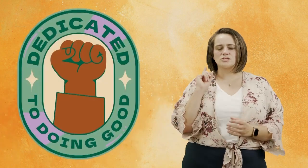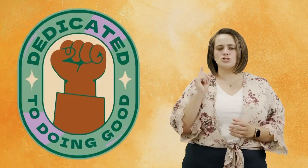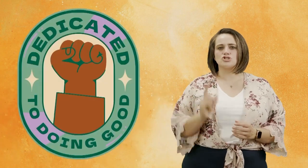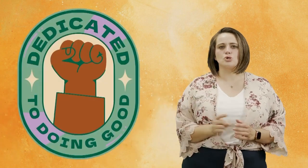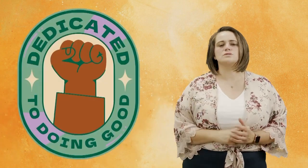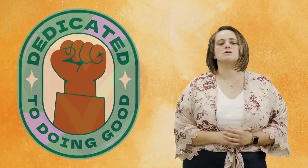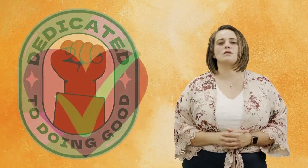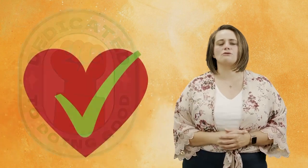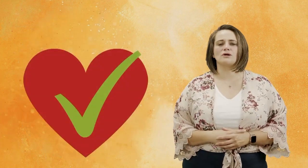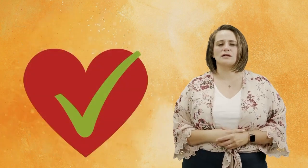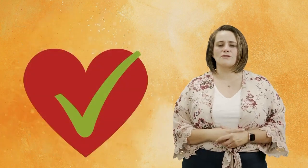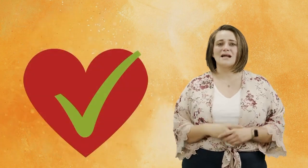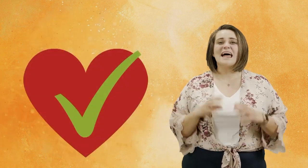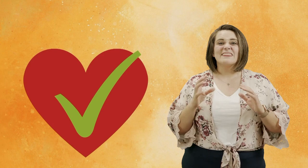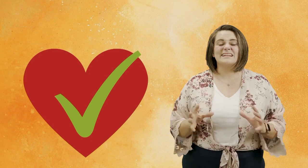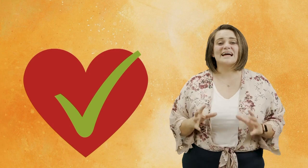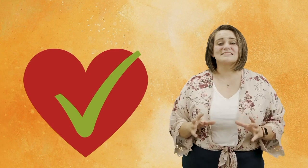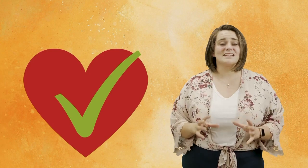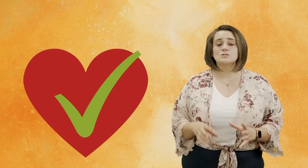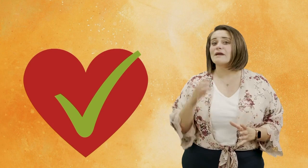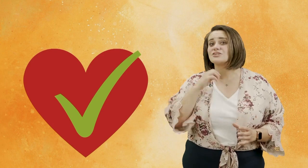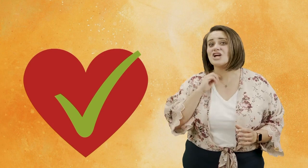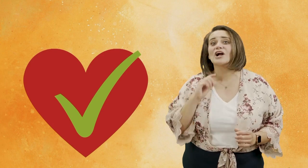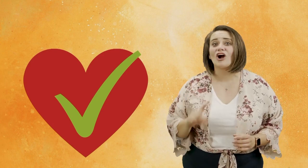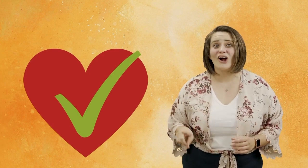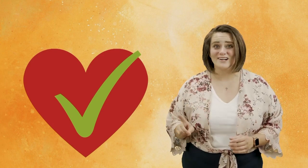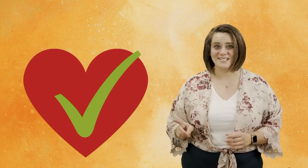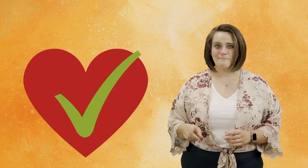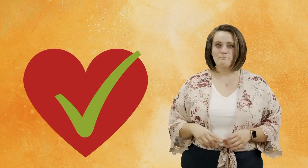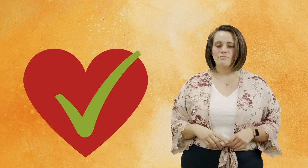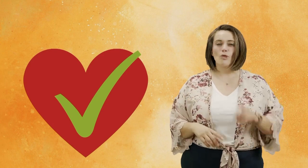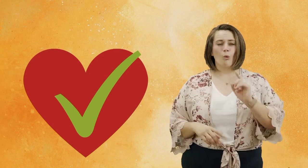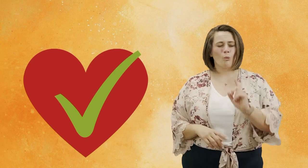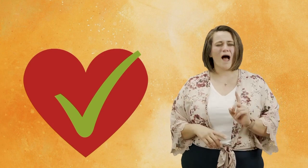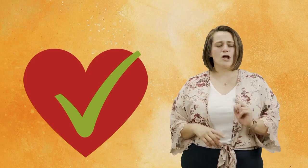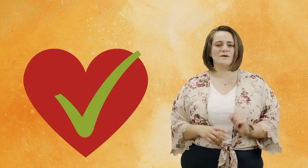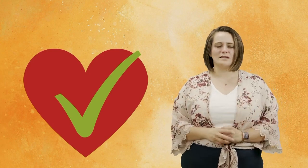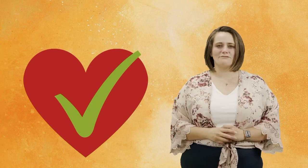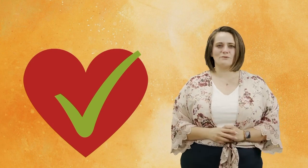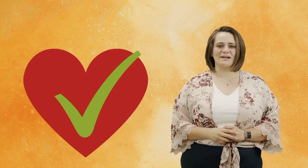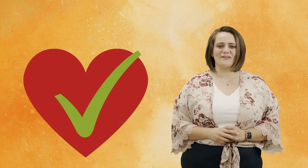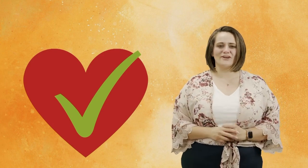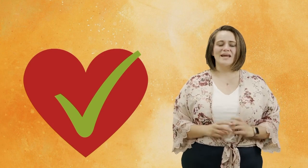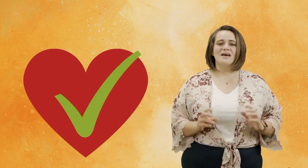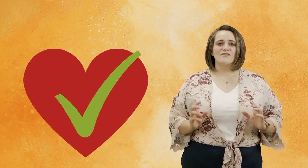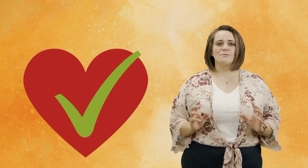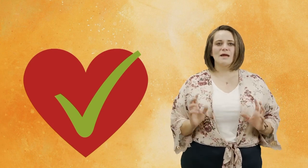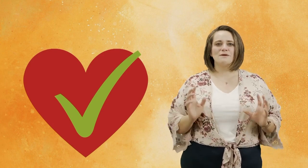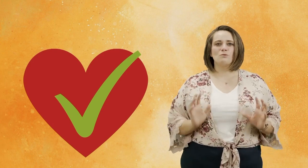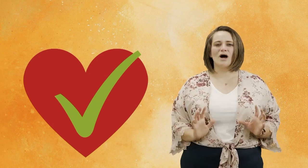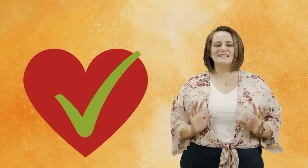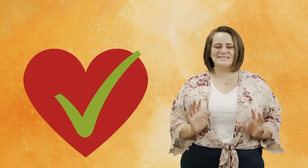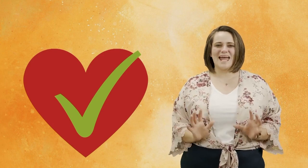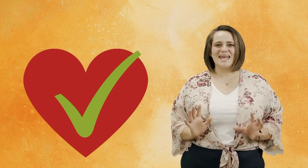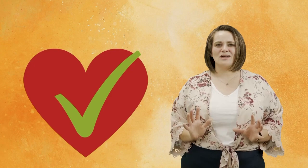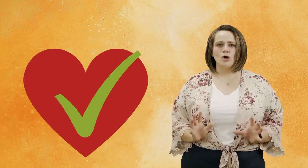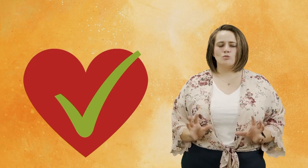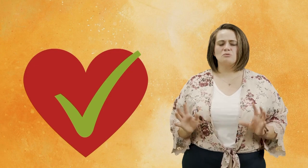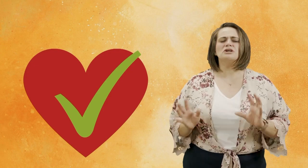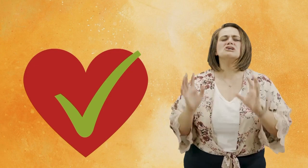have to choose to love one another the next thing is we have to check our hearts why are we loving one another there might be one day when we